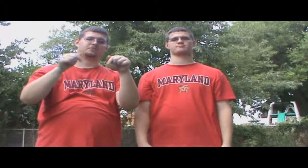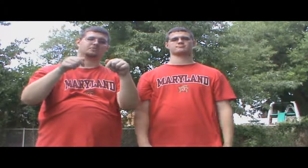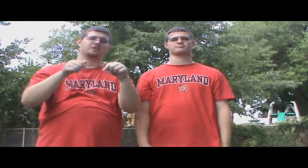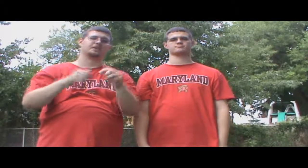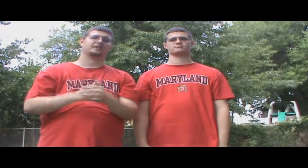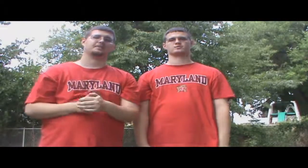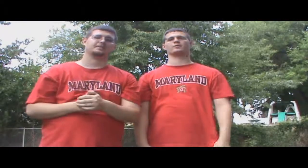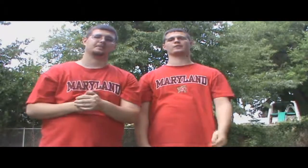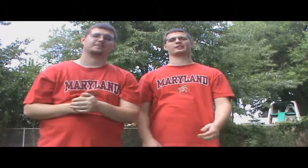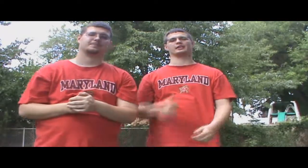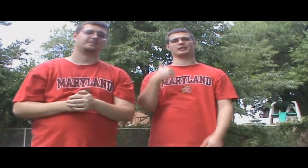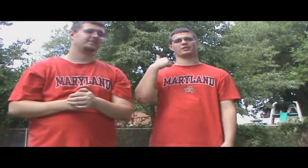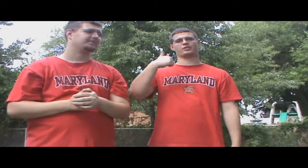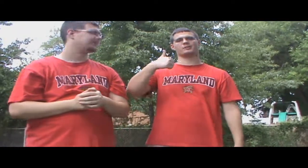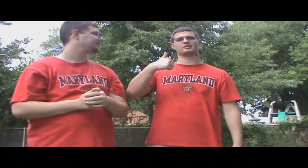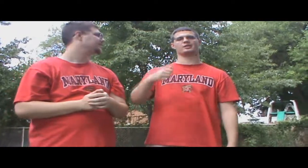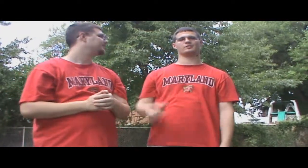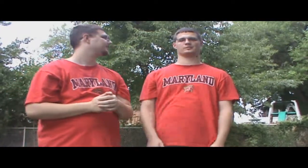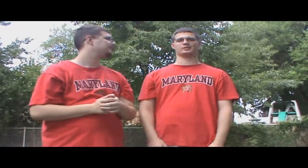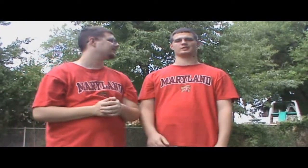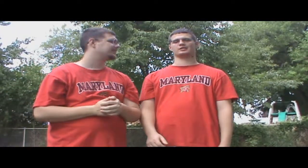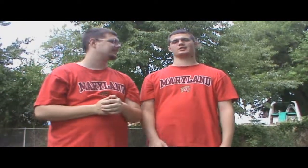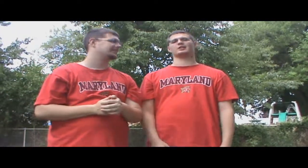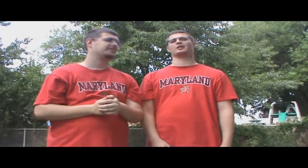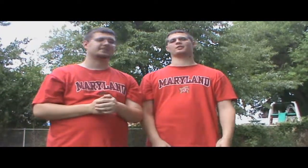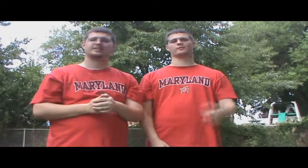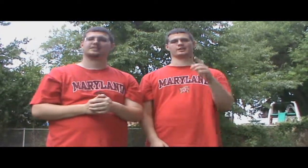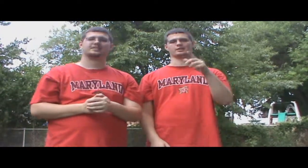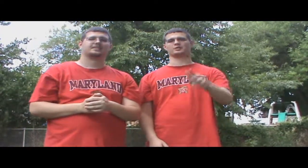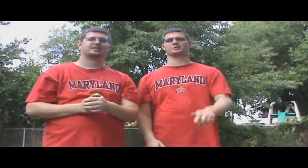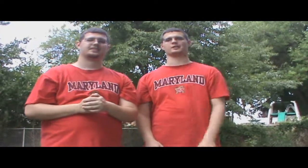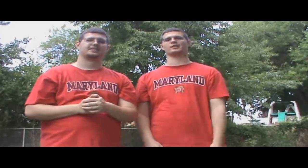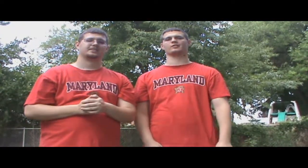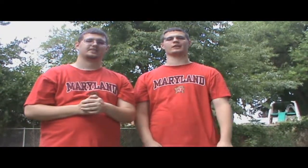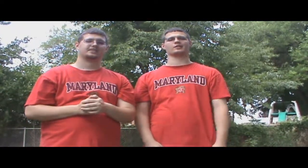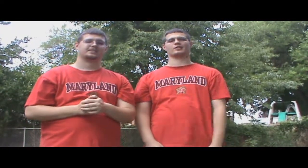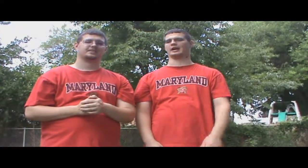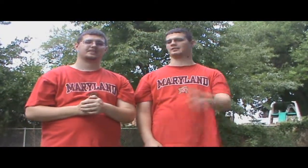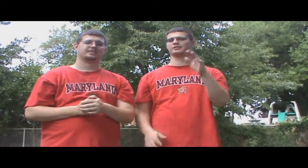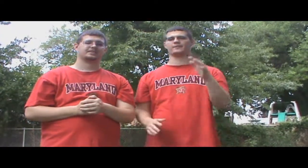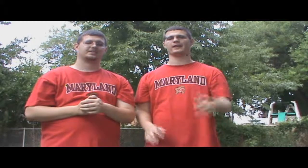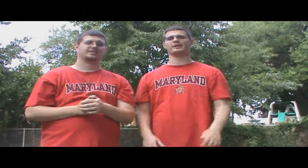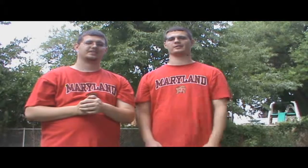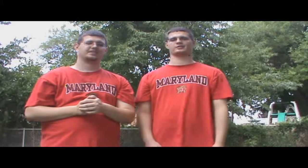us what you think. Don't forget to thumbs up. And don't forget to spread it around. Add to your favorites.